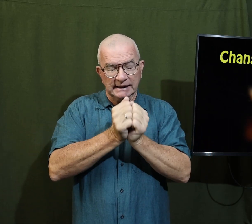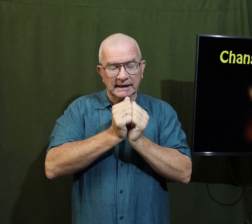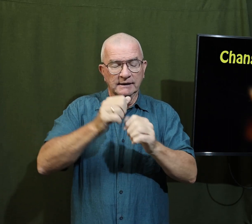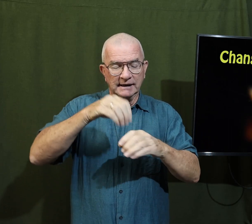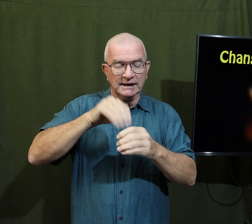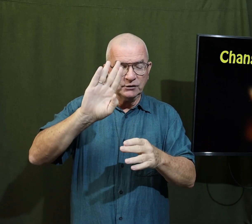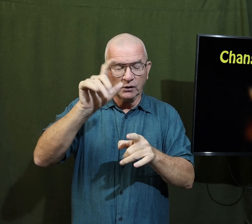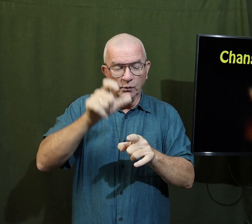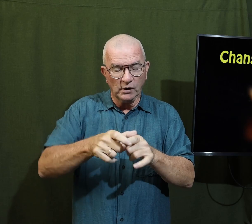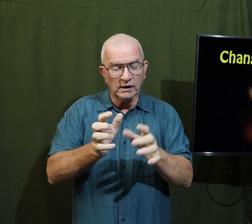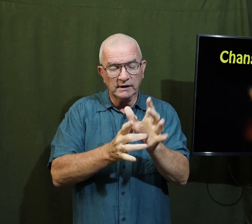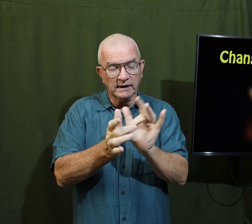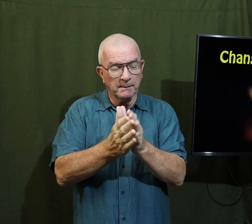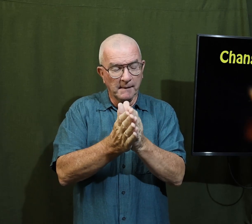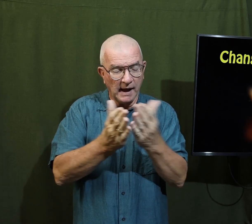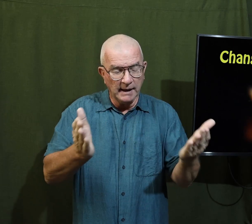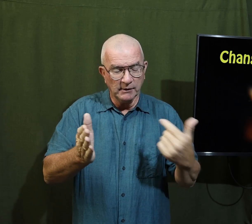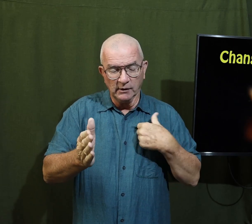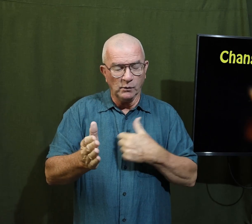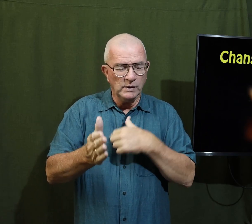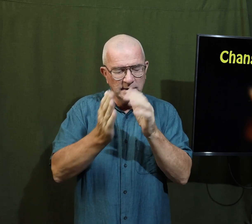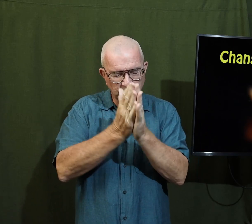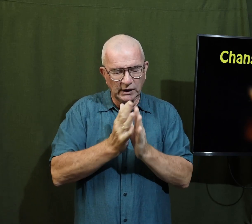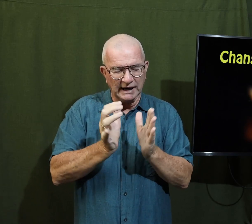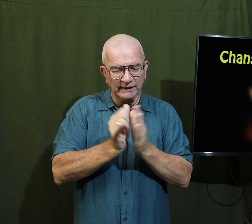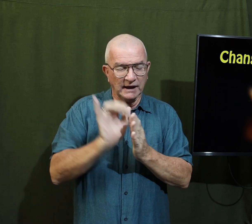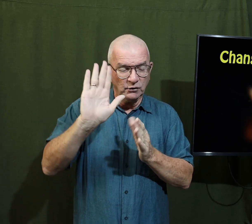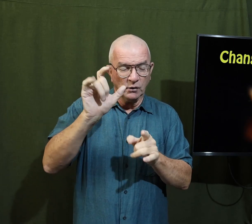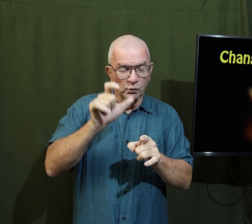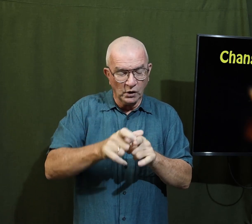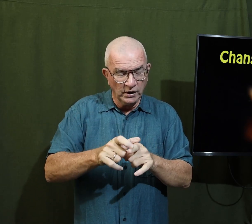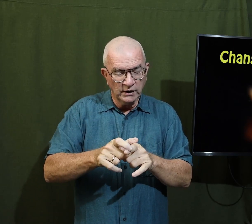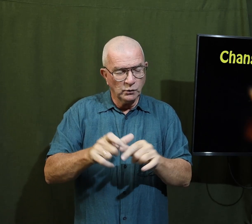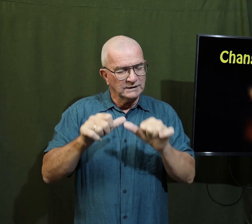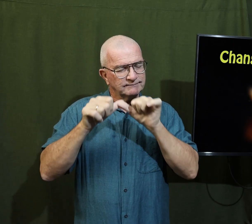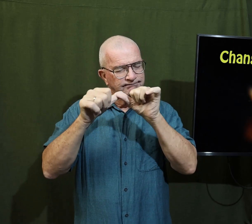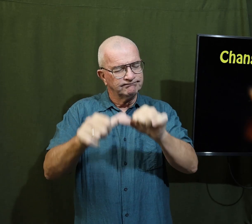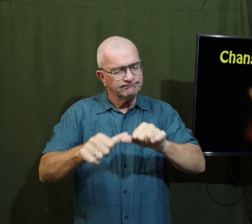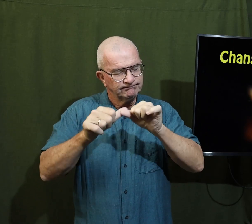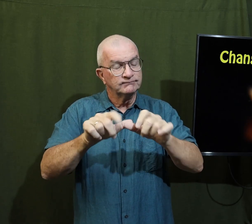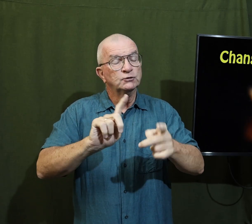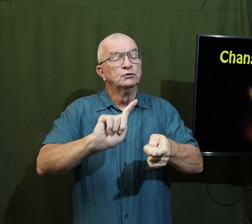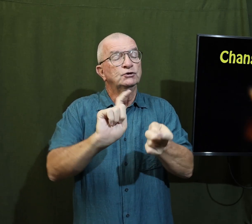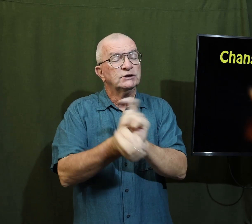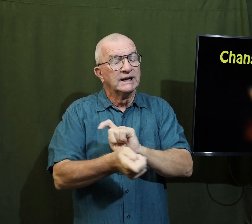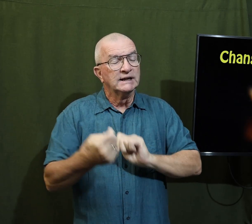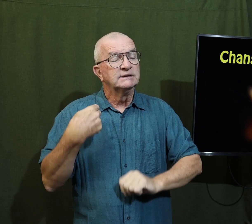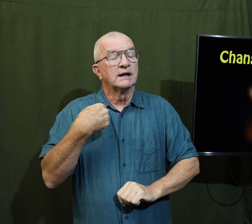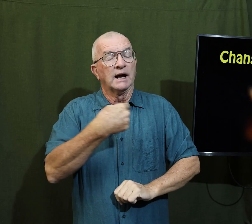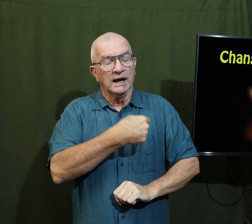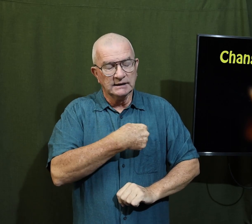much for this time together in your Word, the Bible. We pray that your Word would continue to change us,